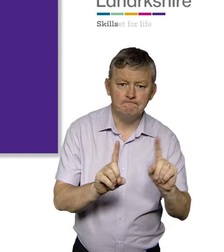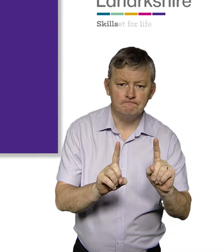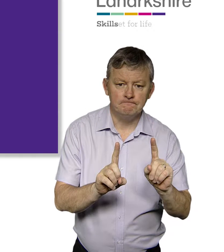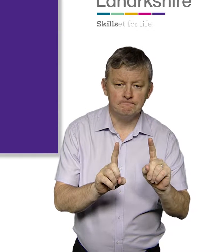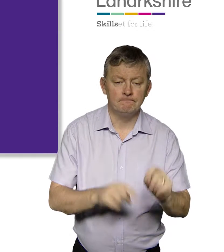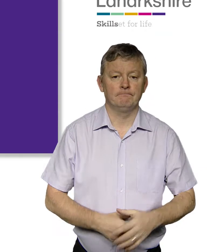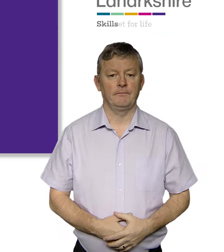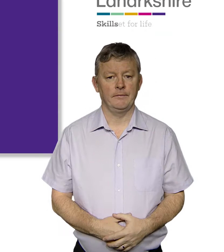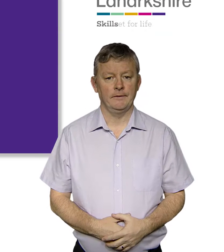which is